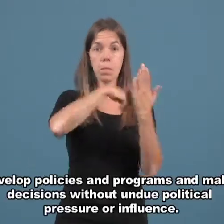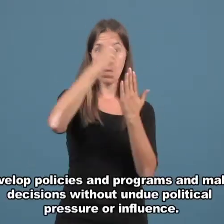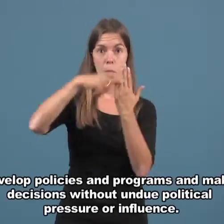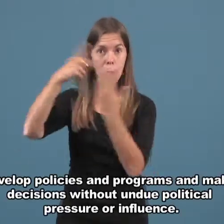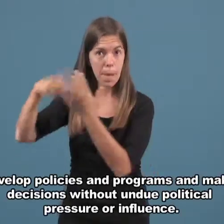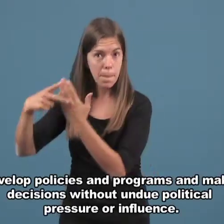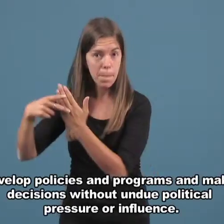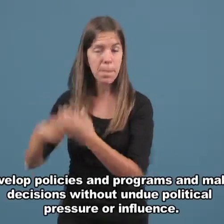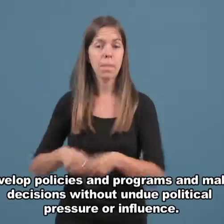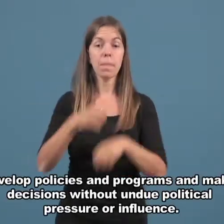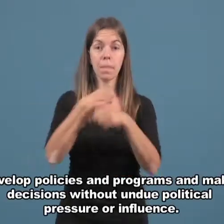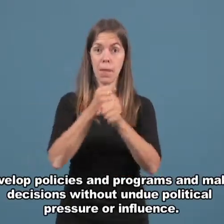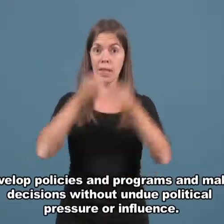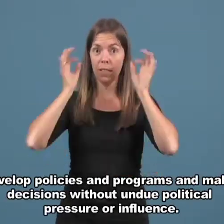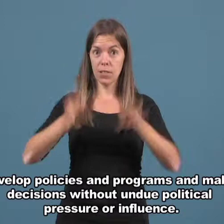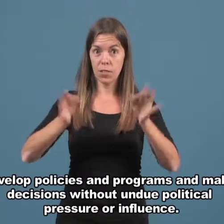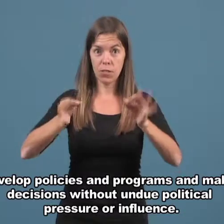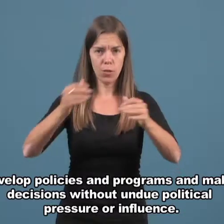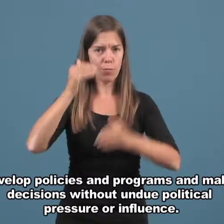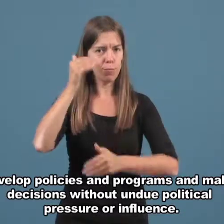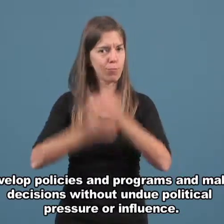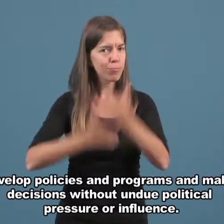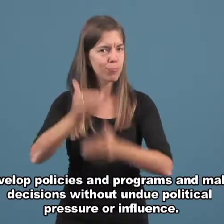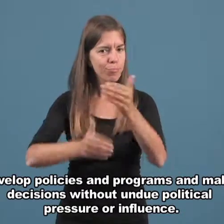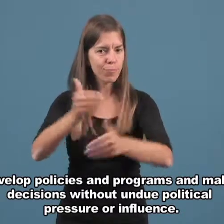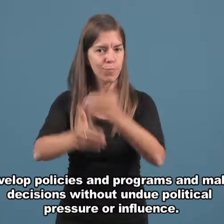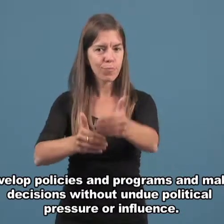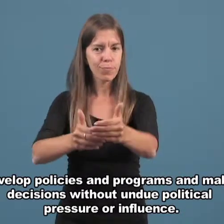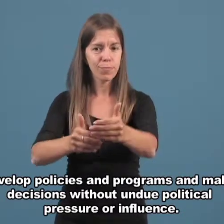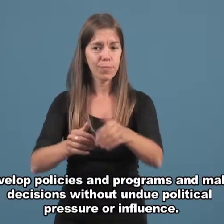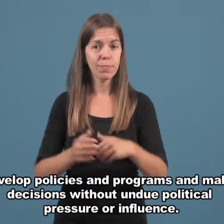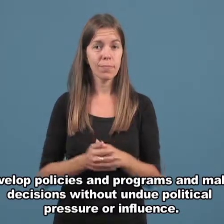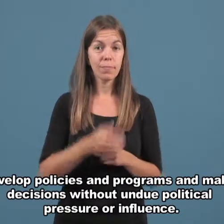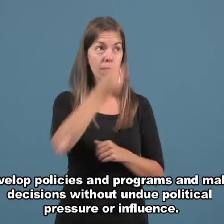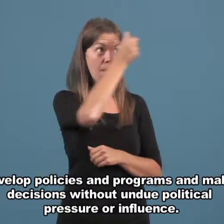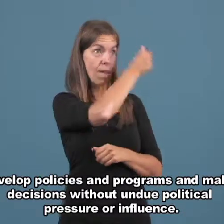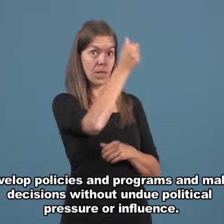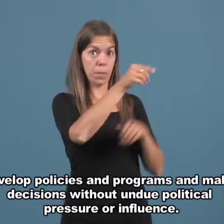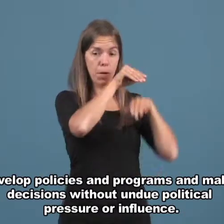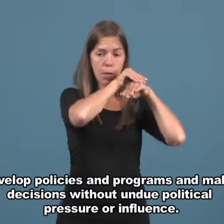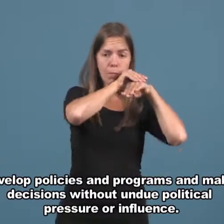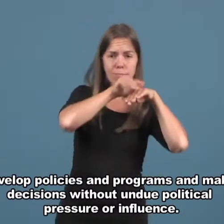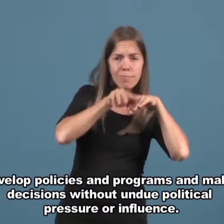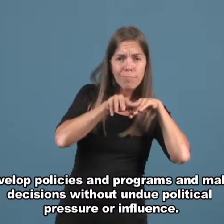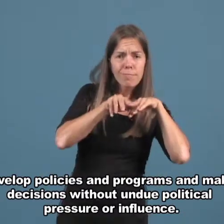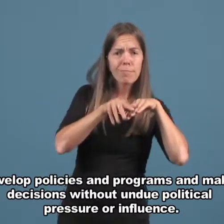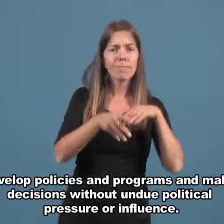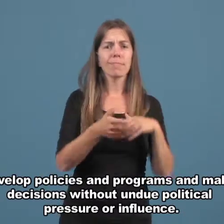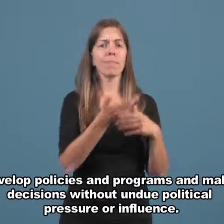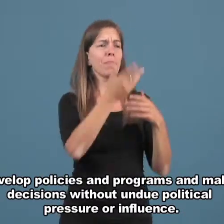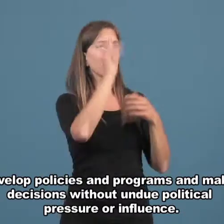Develop policies and programs and make decisions without undue political pressure or influence.